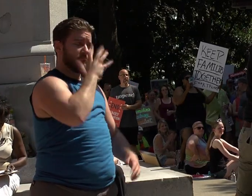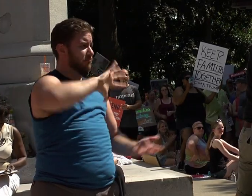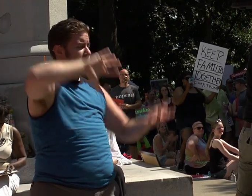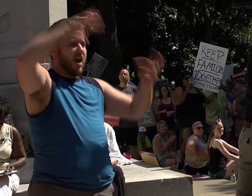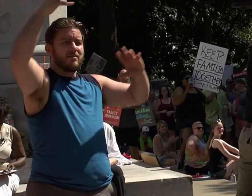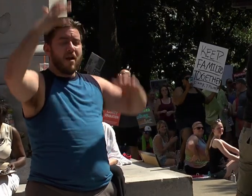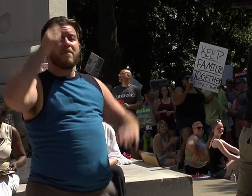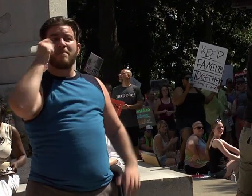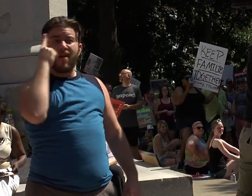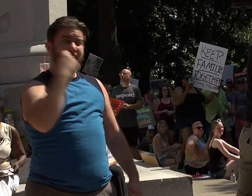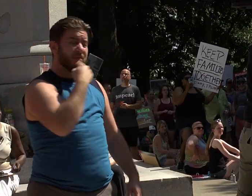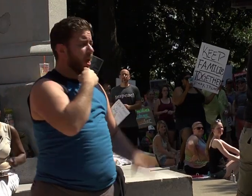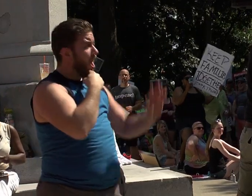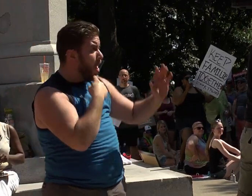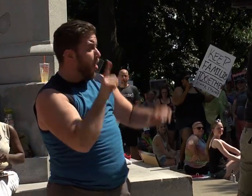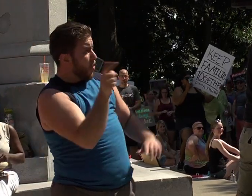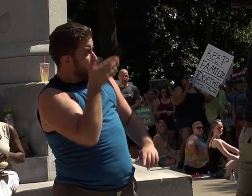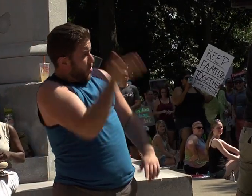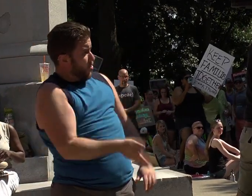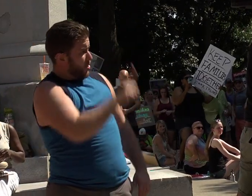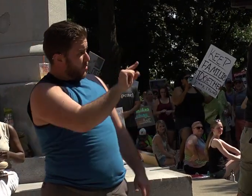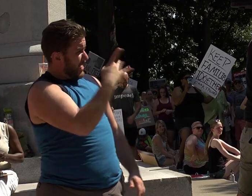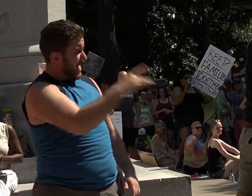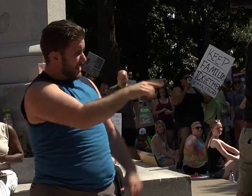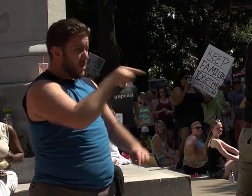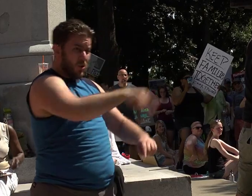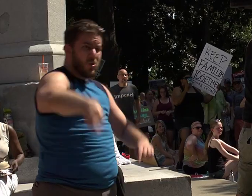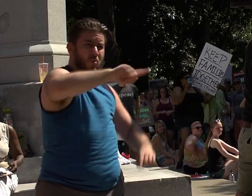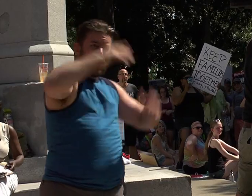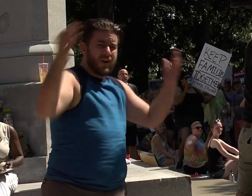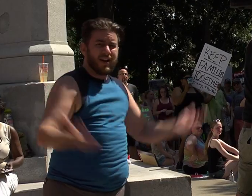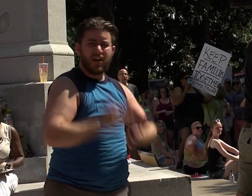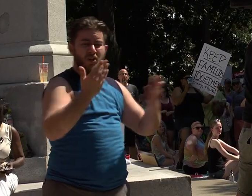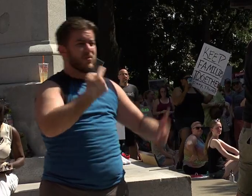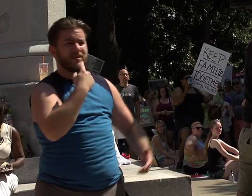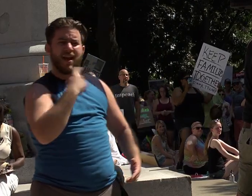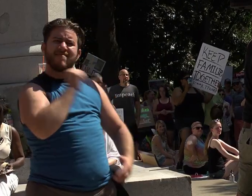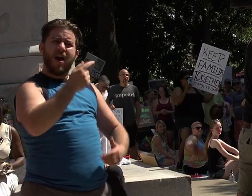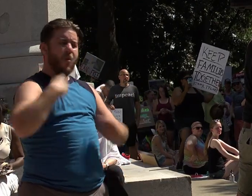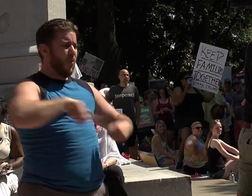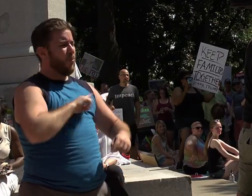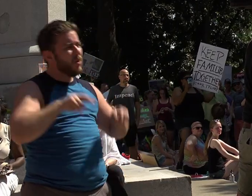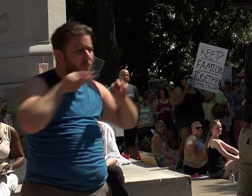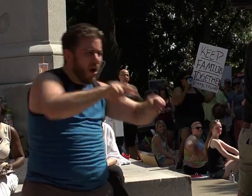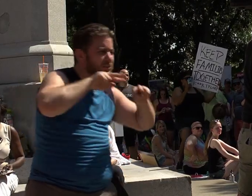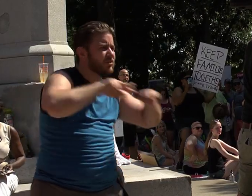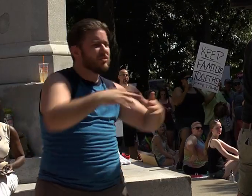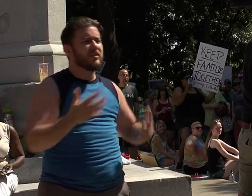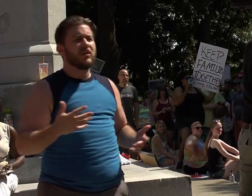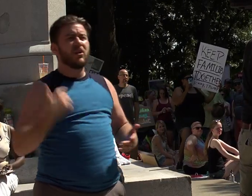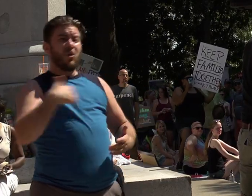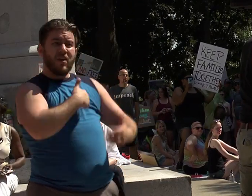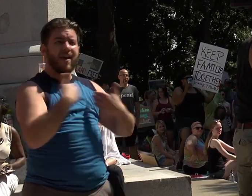But they're going to say, where were you in 2018? You were here. And you were saying, not on our watch. Here in Rochester, I just want to remind you, we